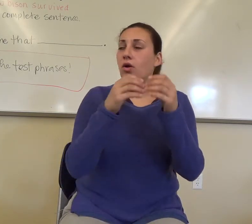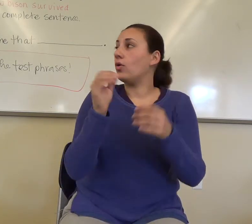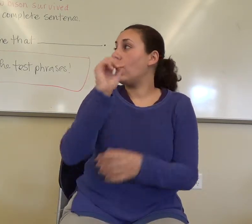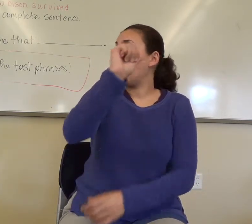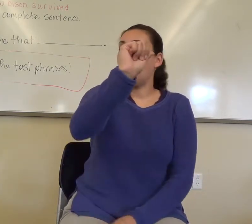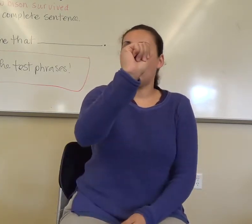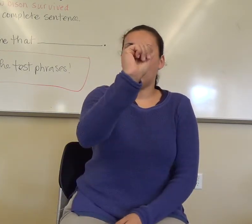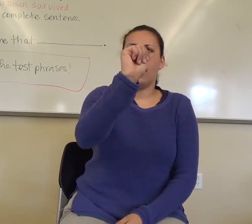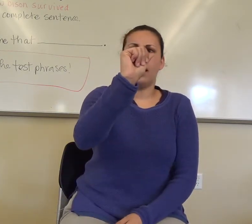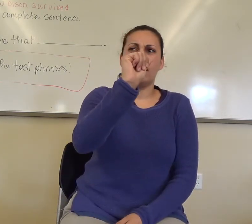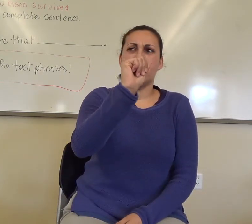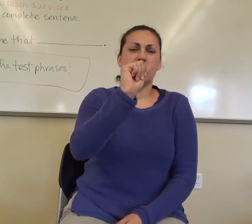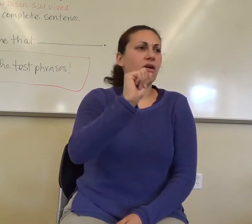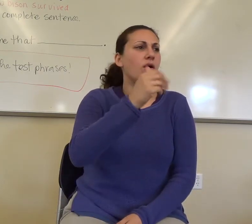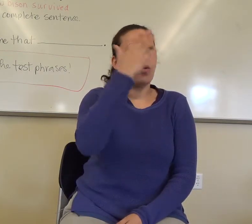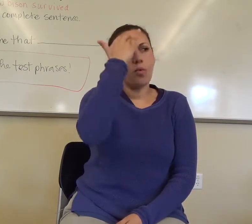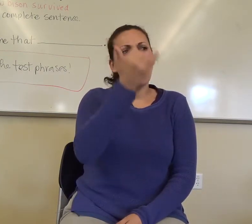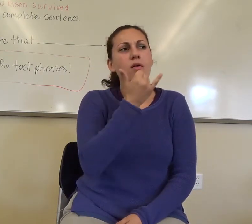right?